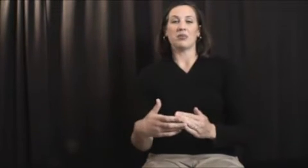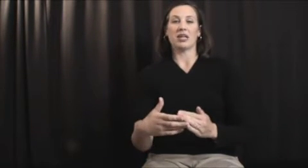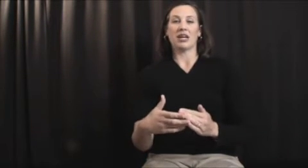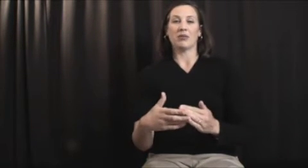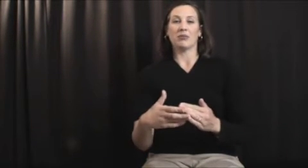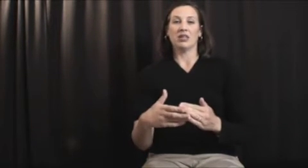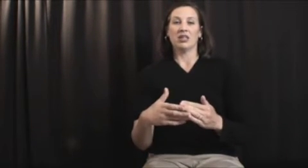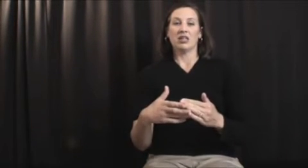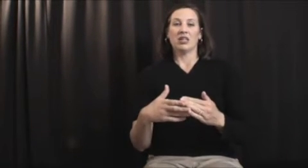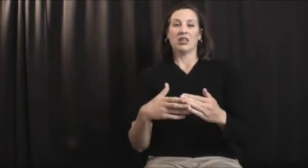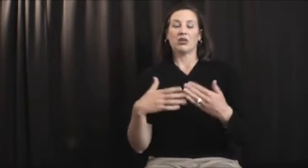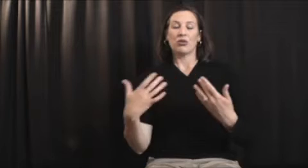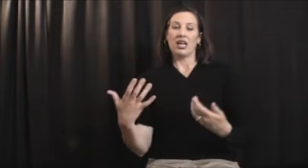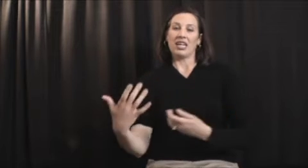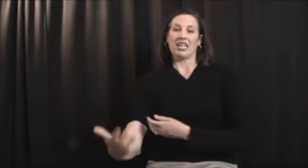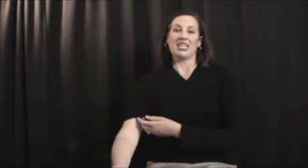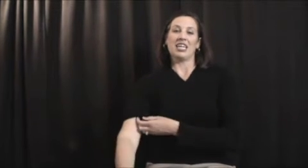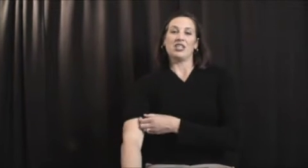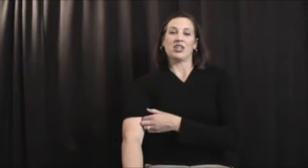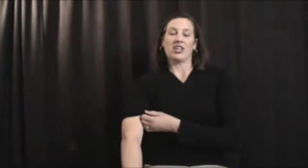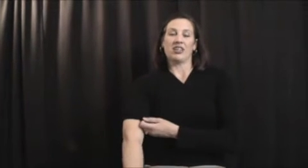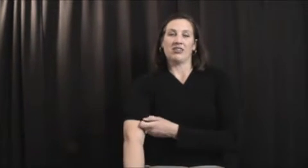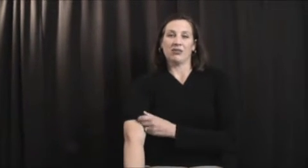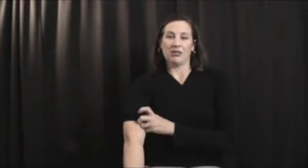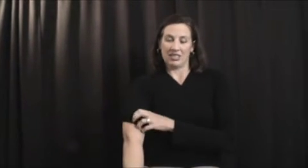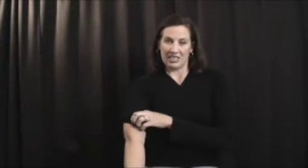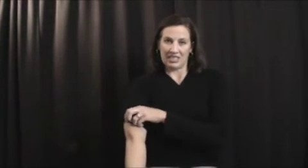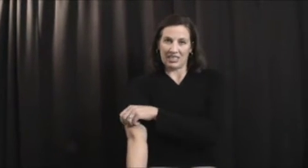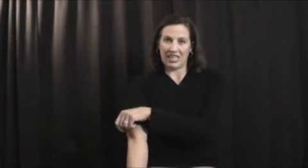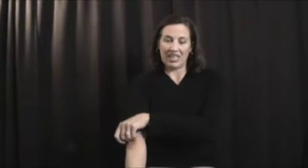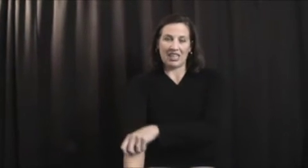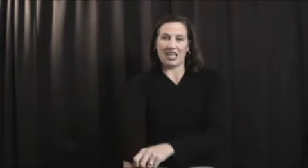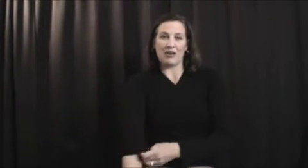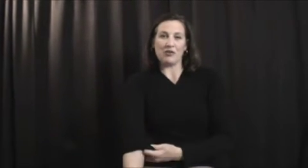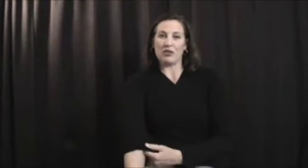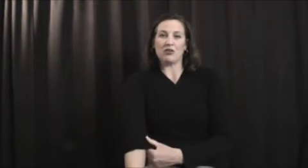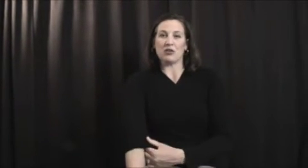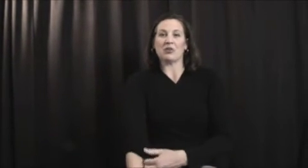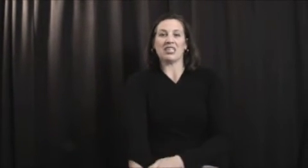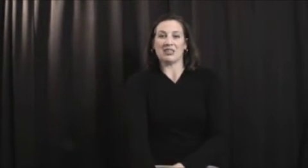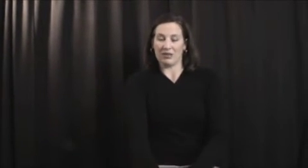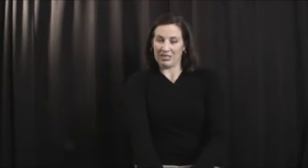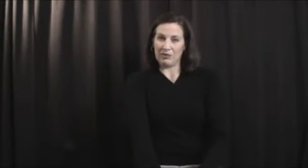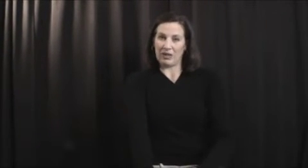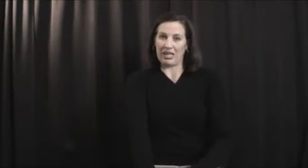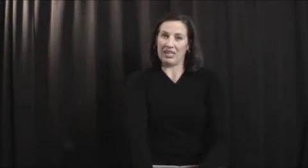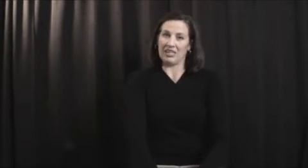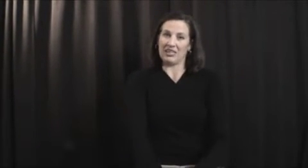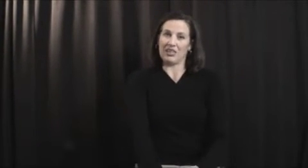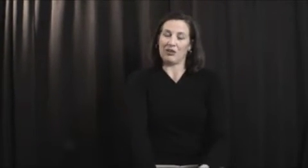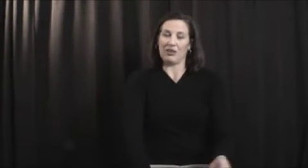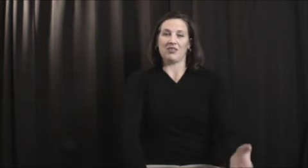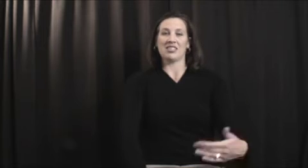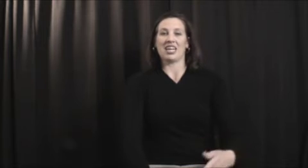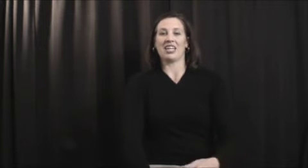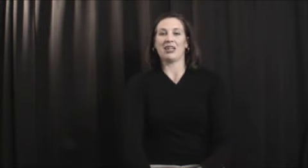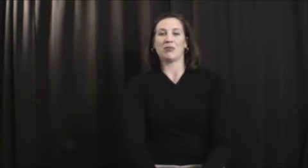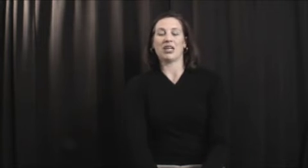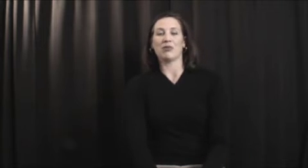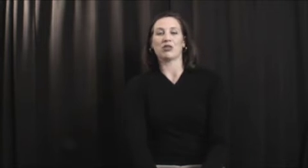become chronic in nature, which is anything over a few months, which is what you have stated, it becomes